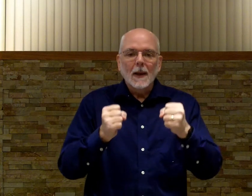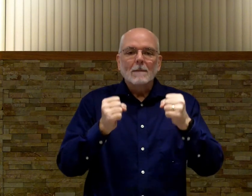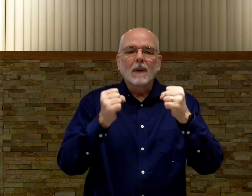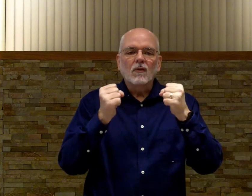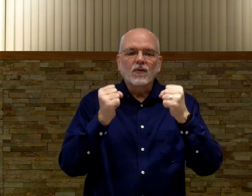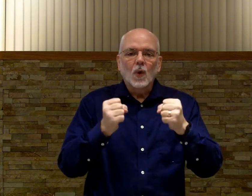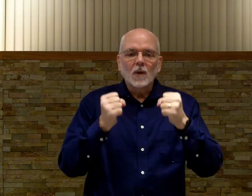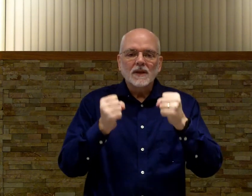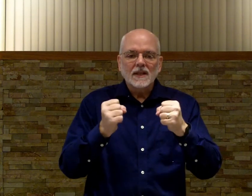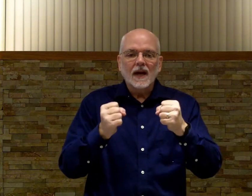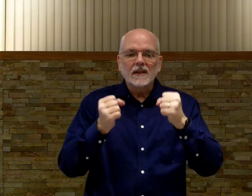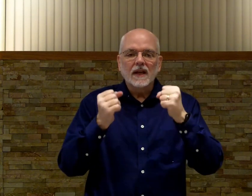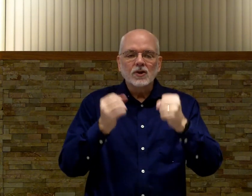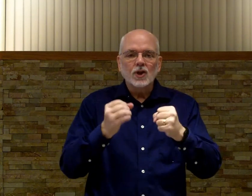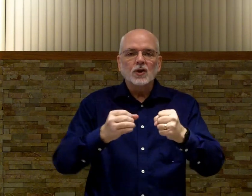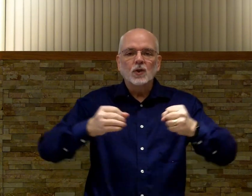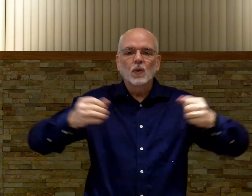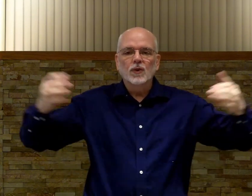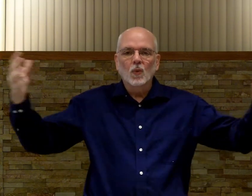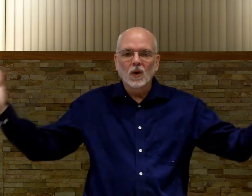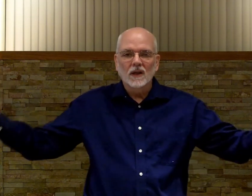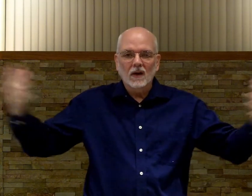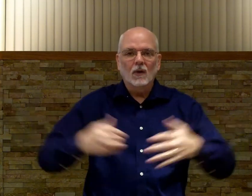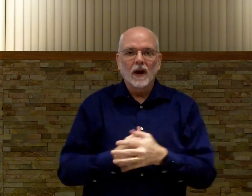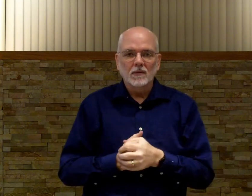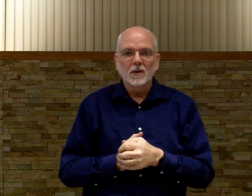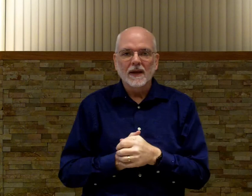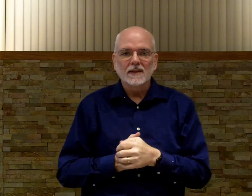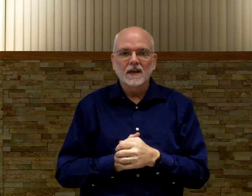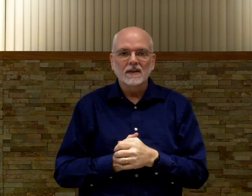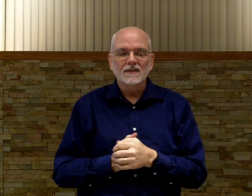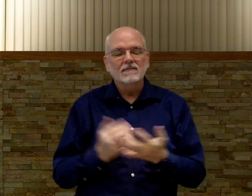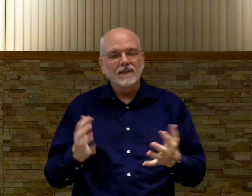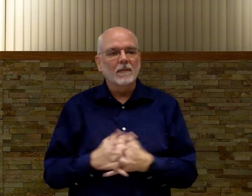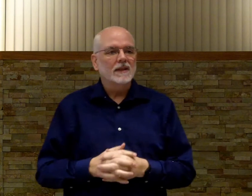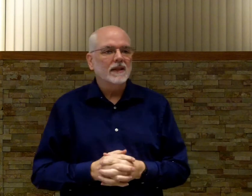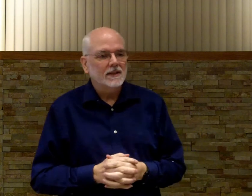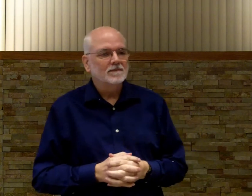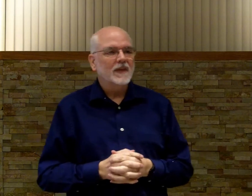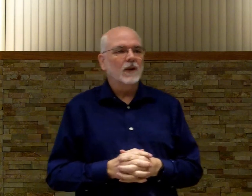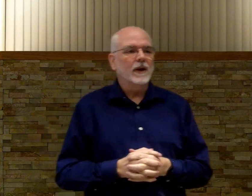But form the signs in conjunction with the words that are around to make sentences, if that makes sense. Anyway,